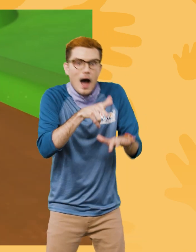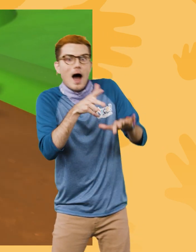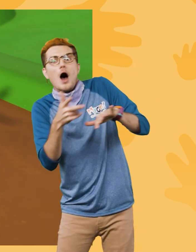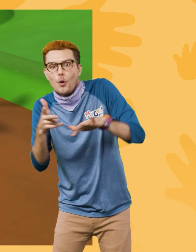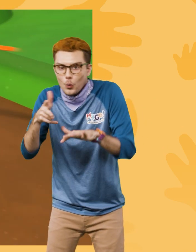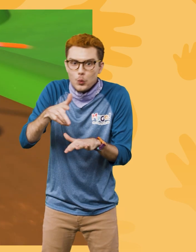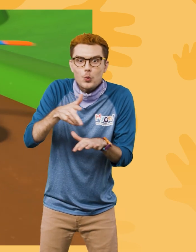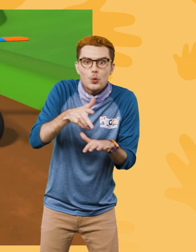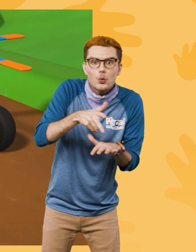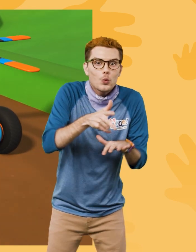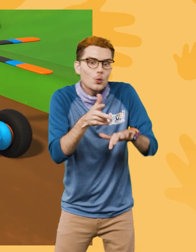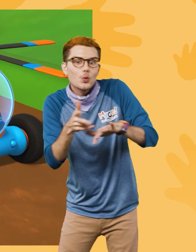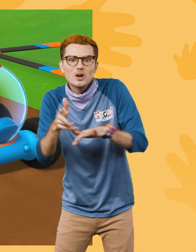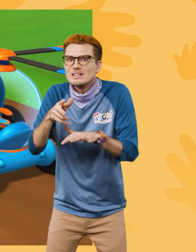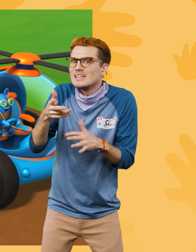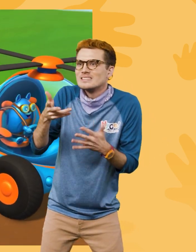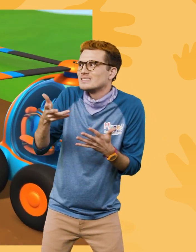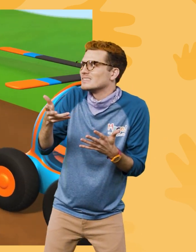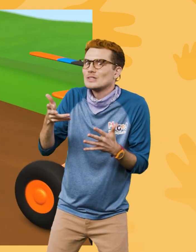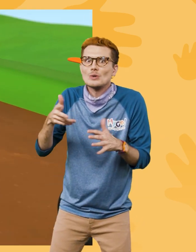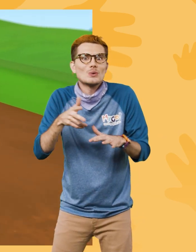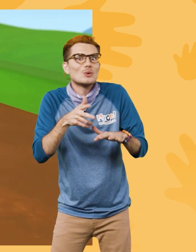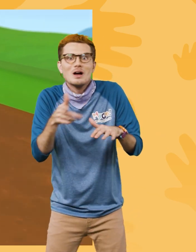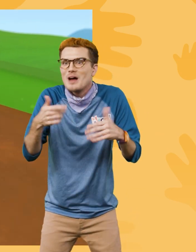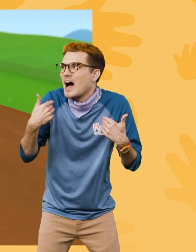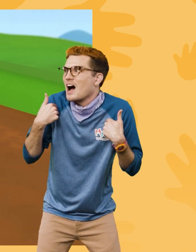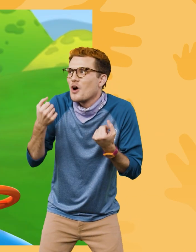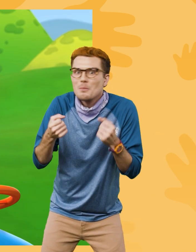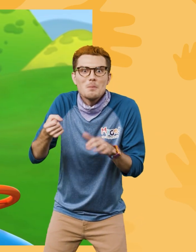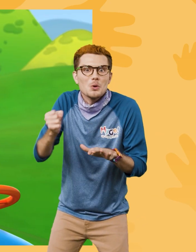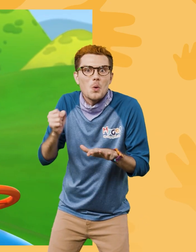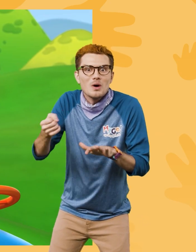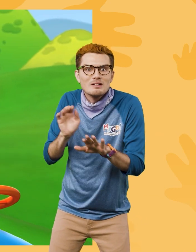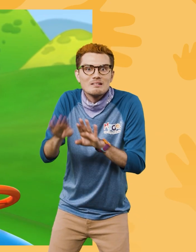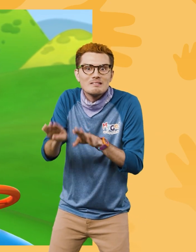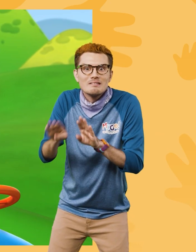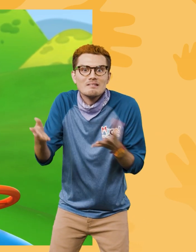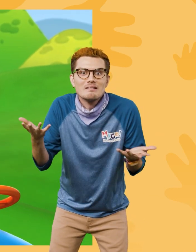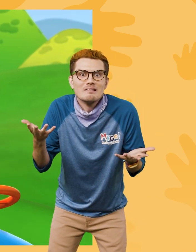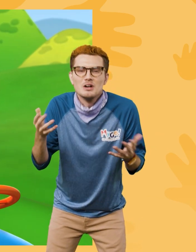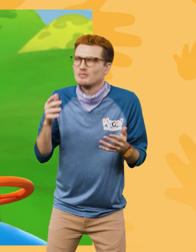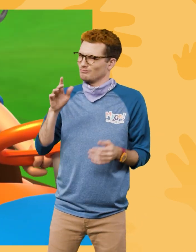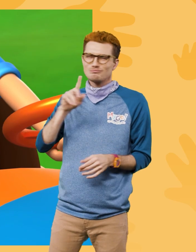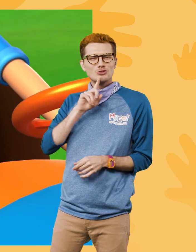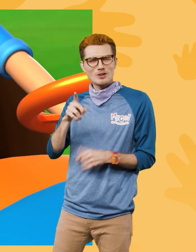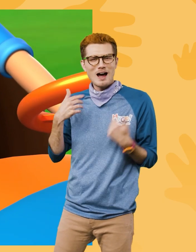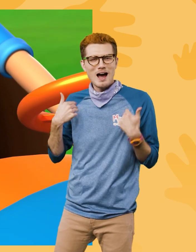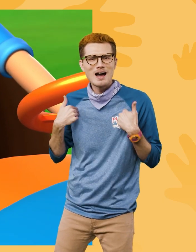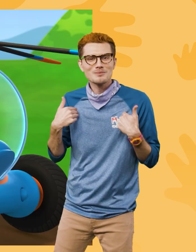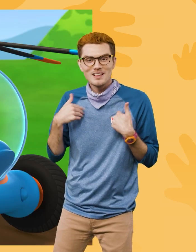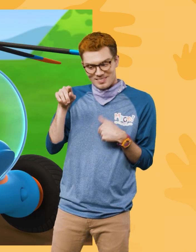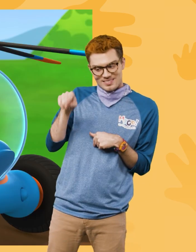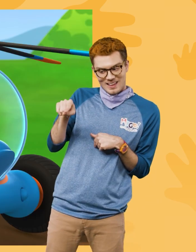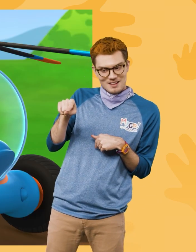Whoa! Does the car have any brakes? It sure does! Ha-ha!